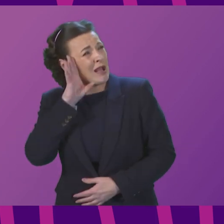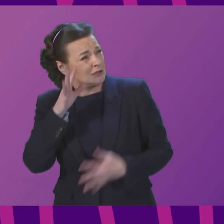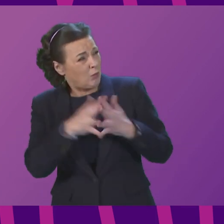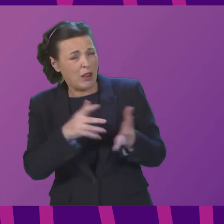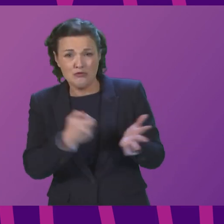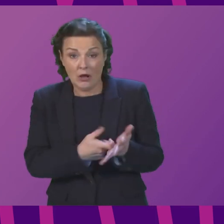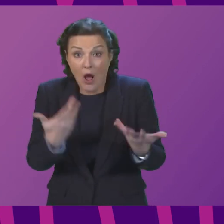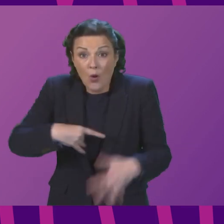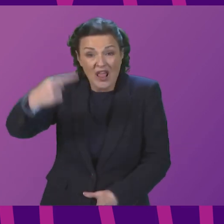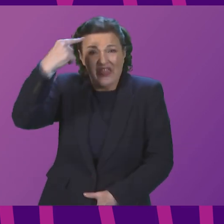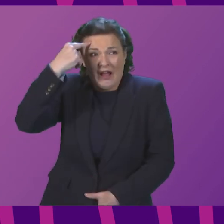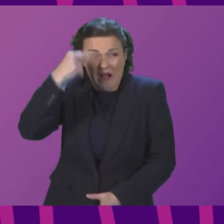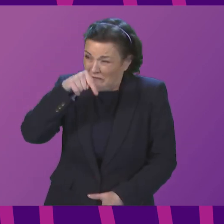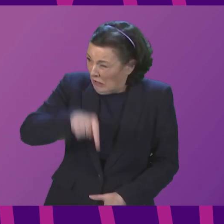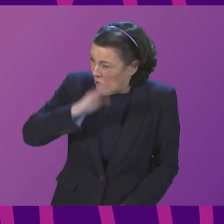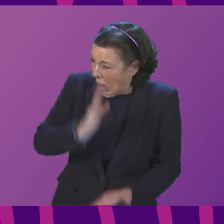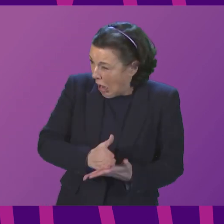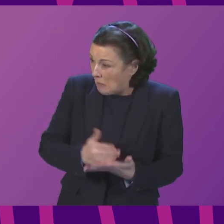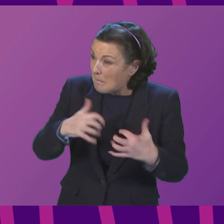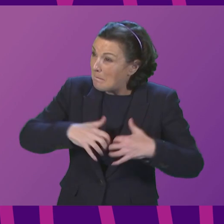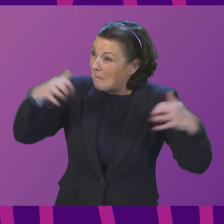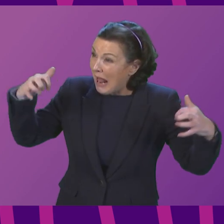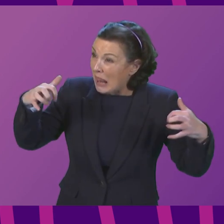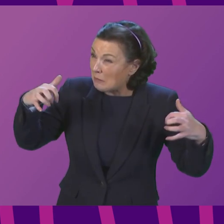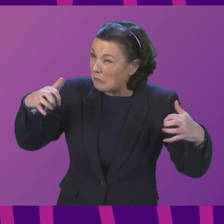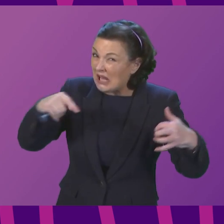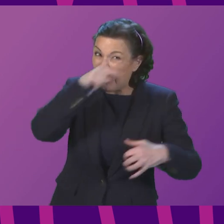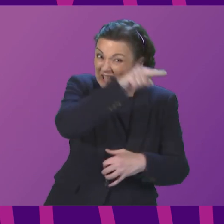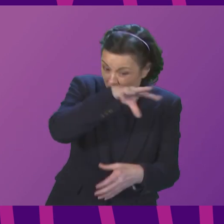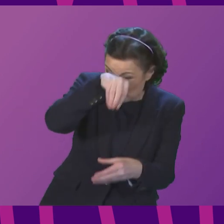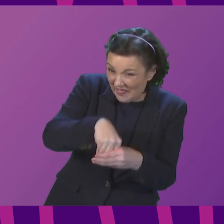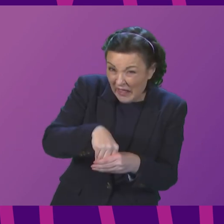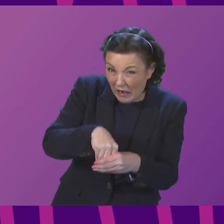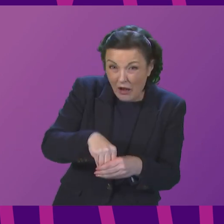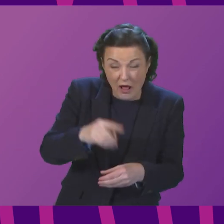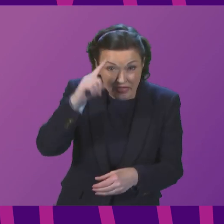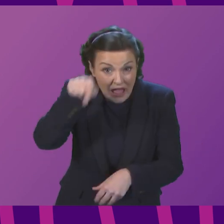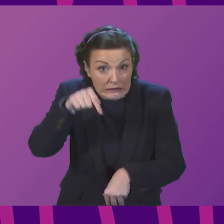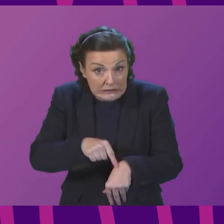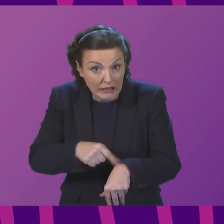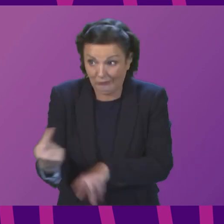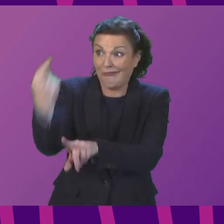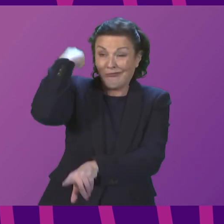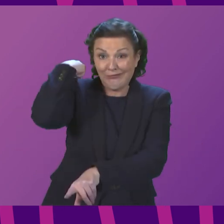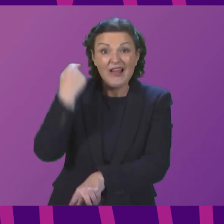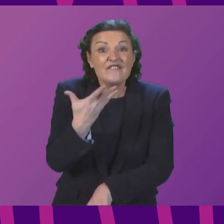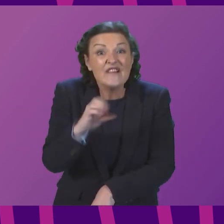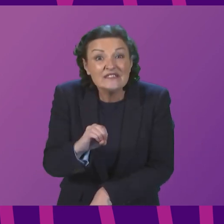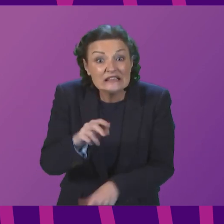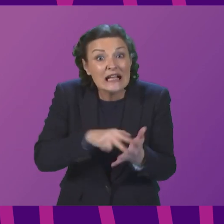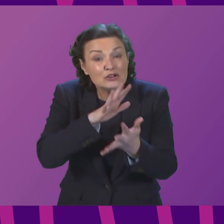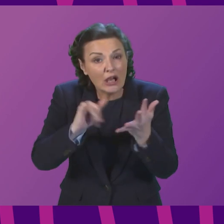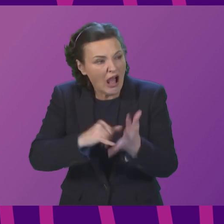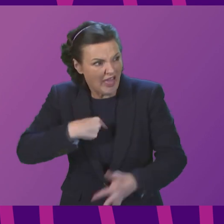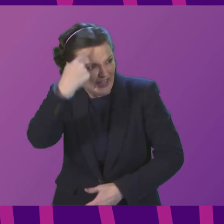I can only conclude that if this parliament had existed and he'd been in it back in the days of the establishment of the National Health Service, he would have opposed it,